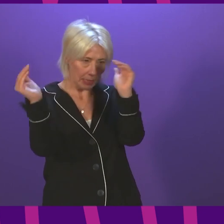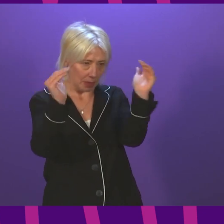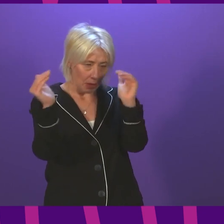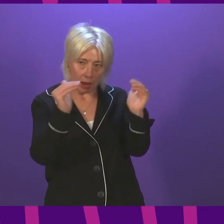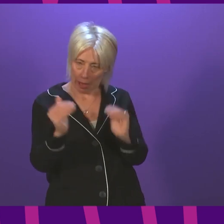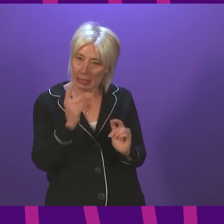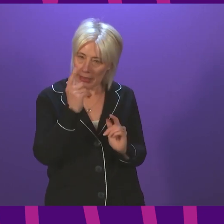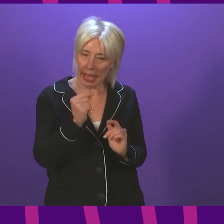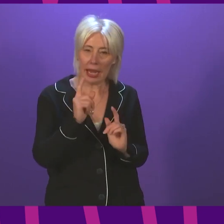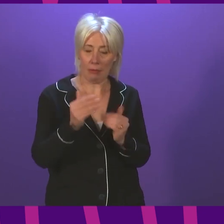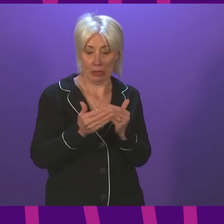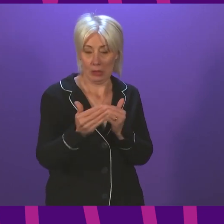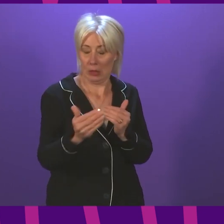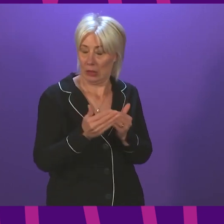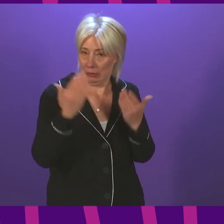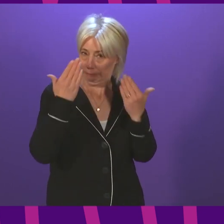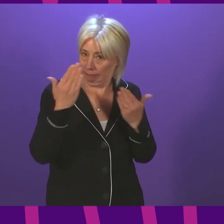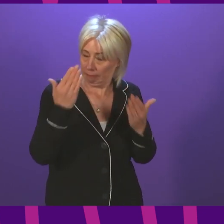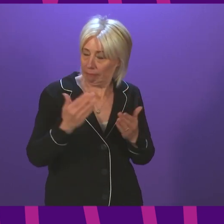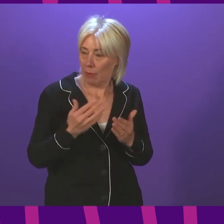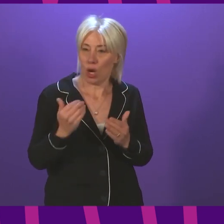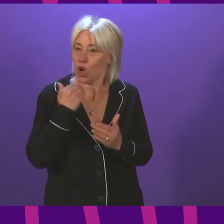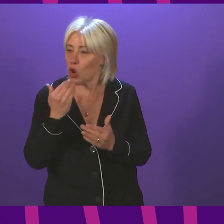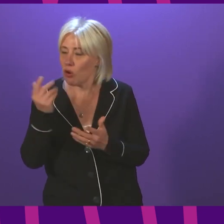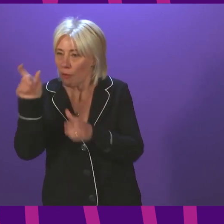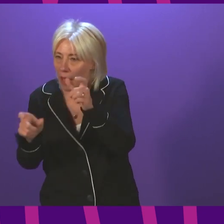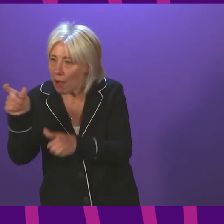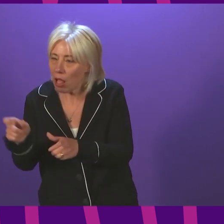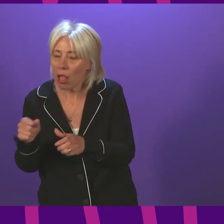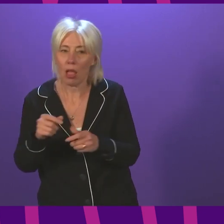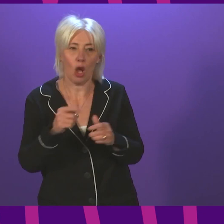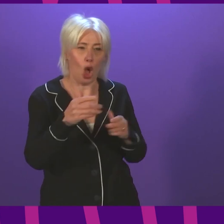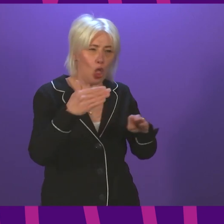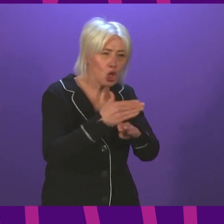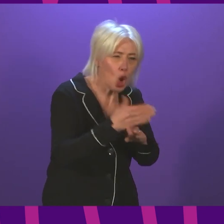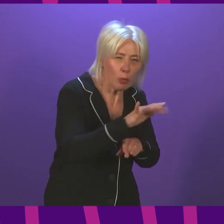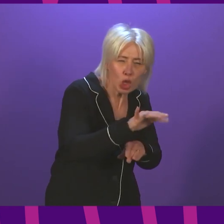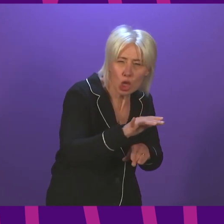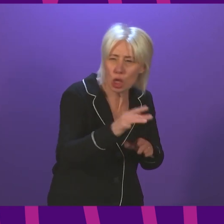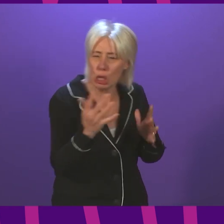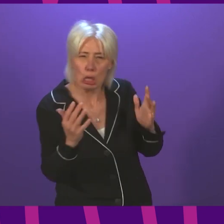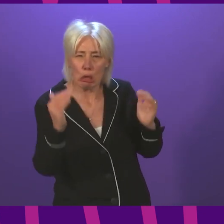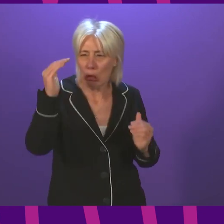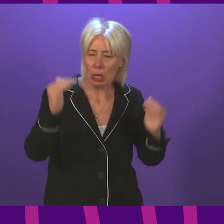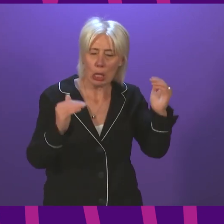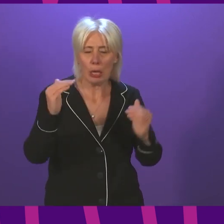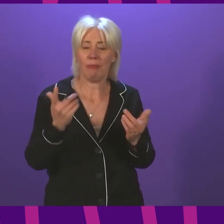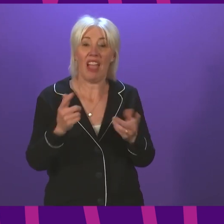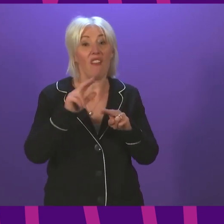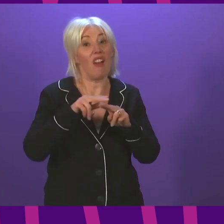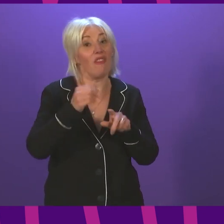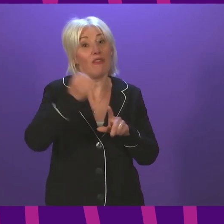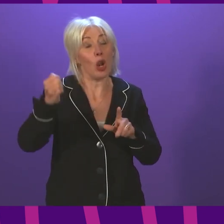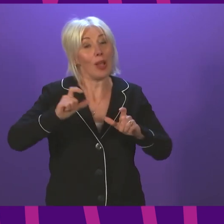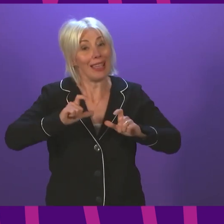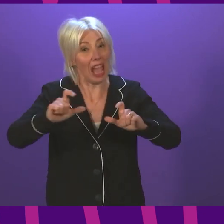period in terms of employment and in terms of labour shortages and the overall impact on the economy. I think it would have been preferable had furlough remained